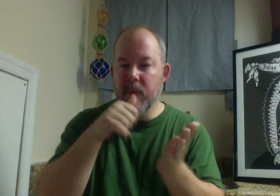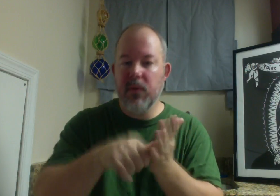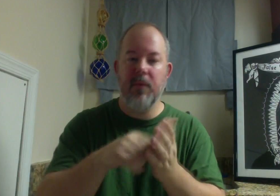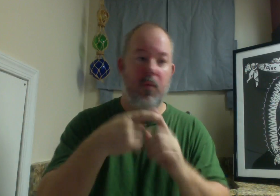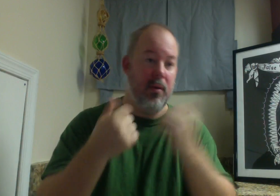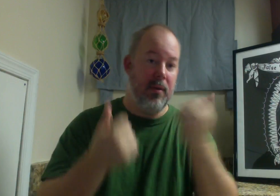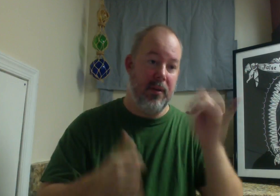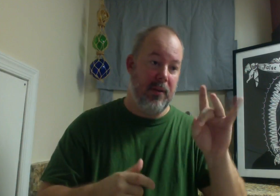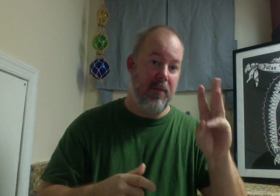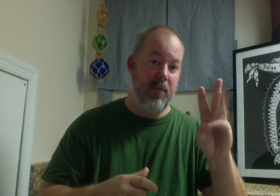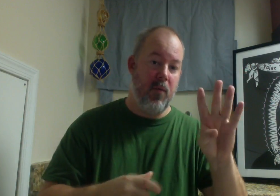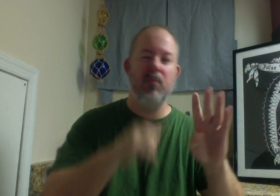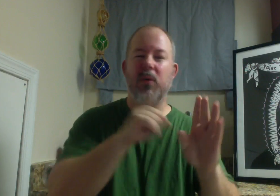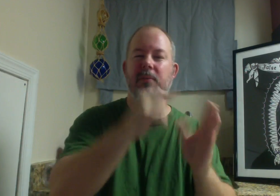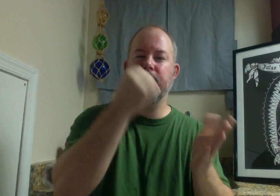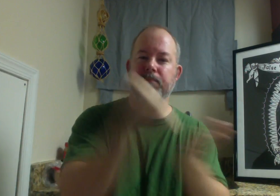My food is and it's much.